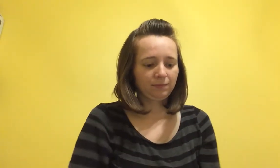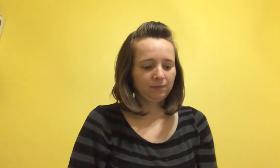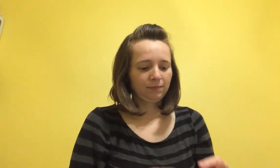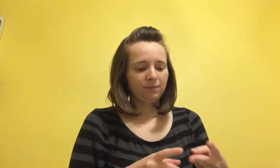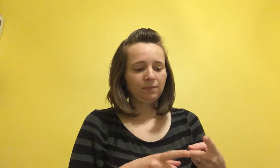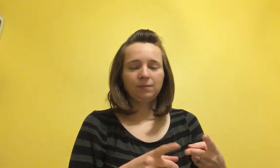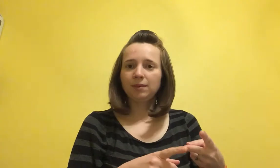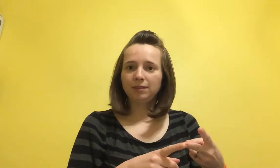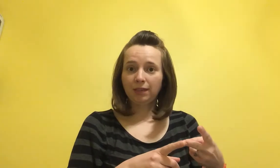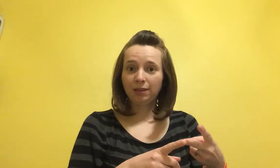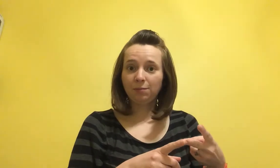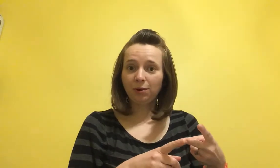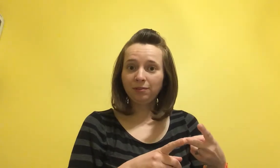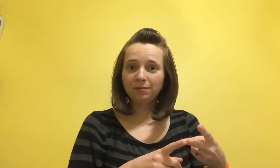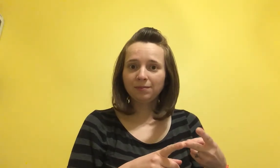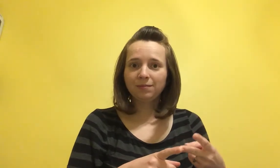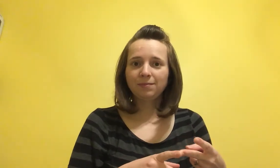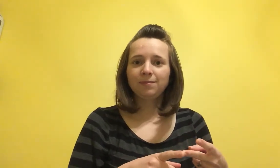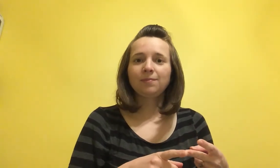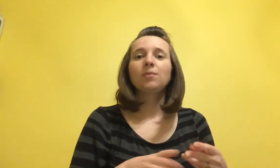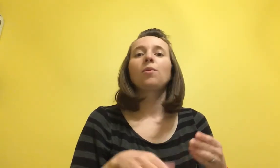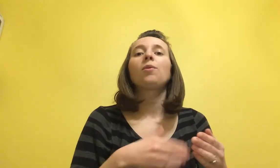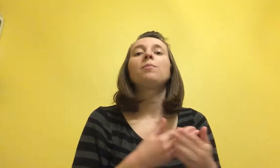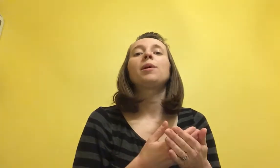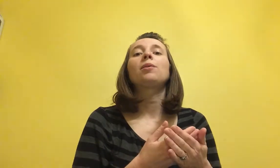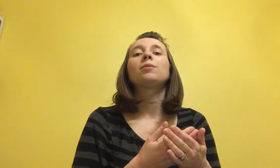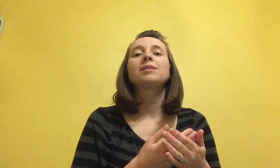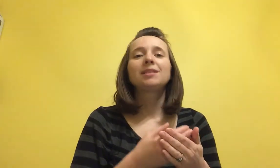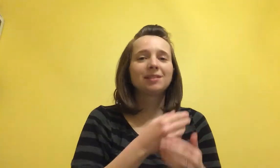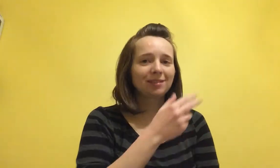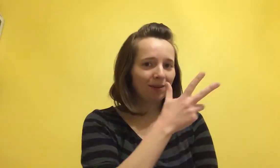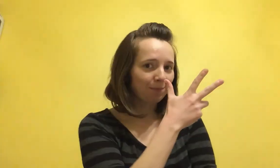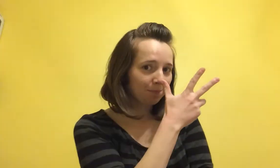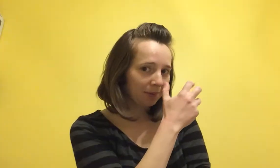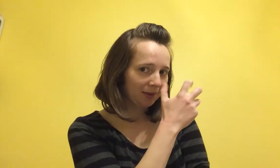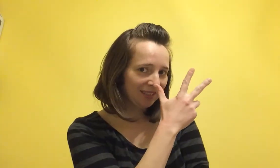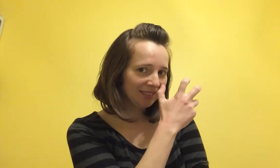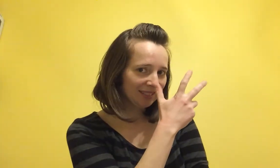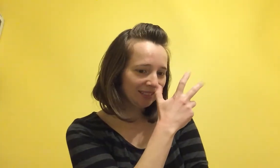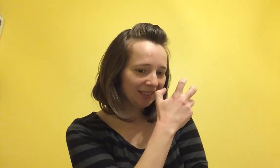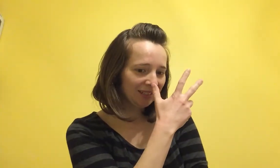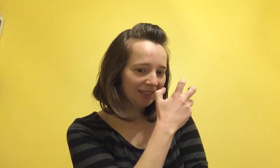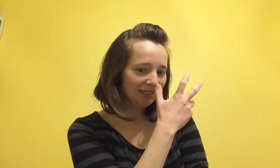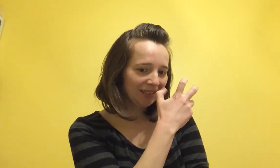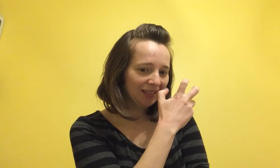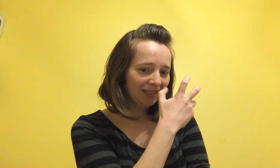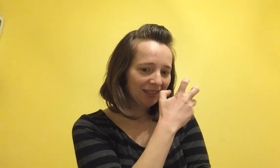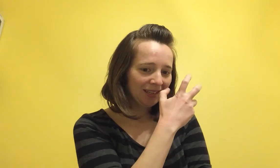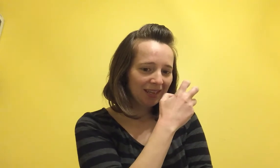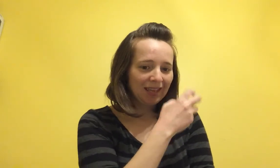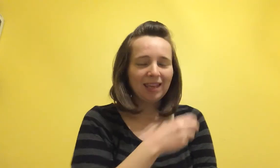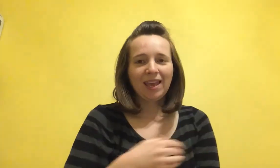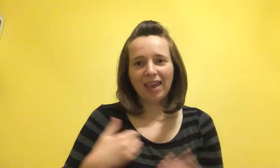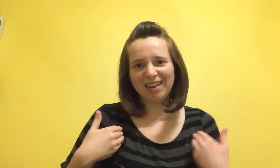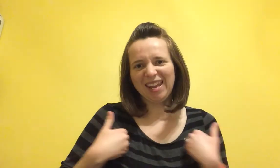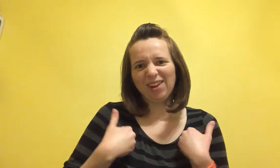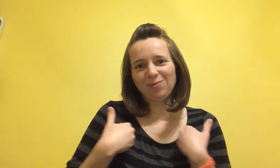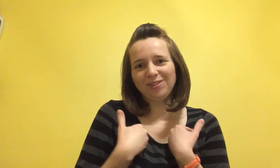Horse. part all about bugs and animals